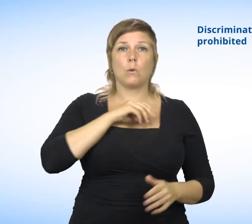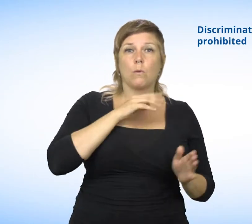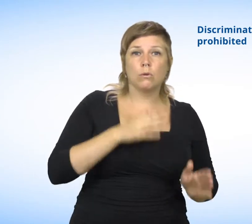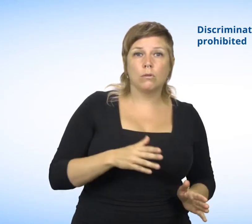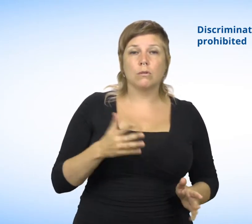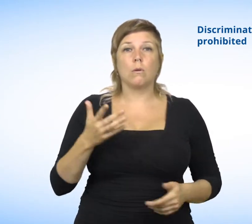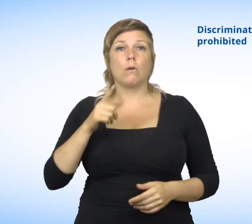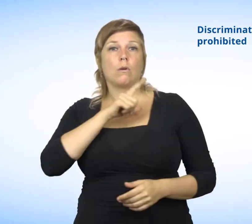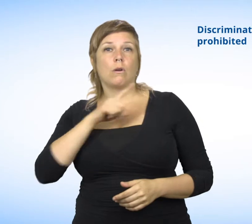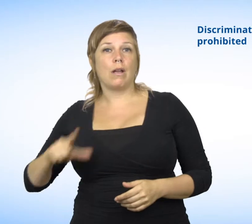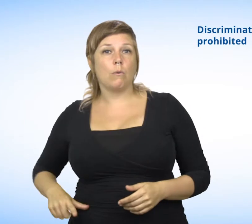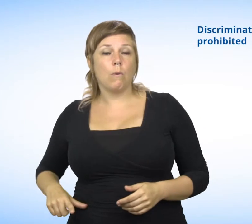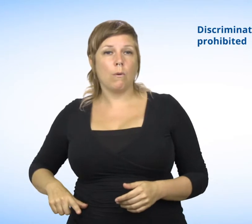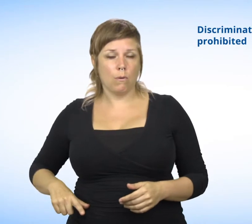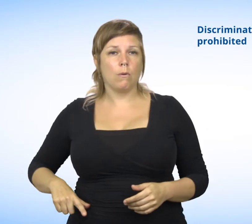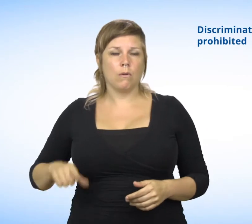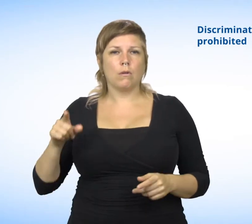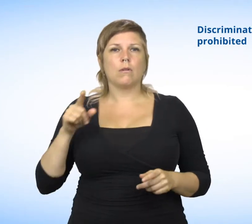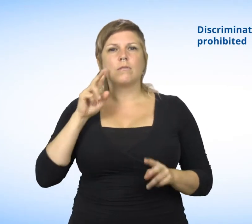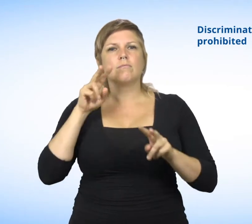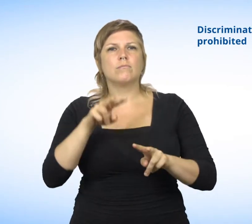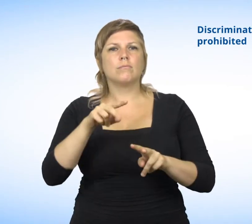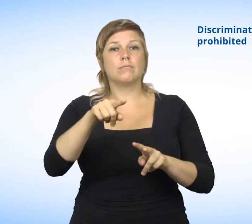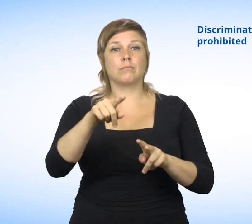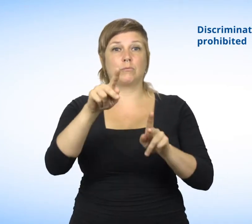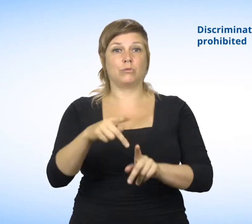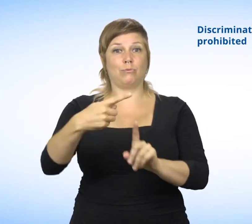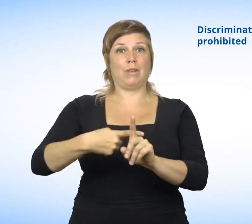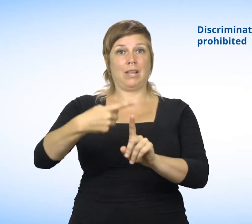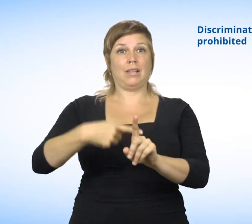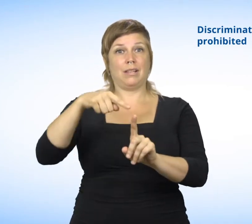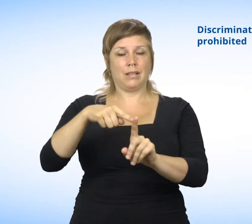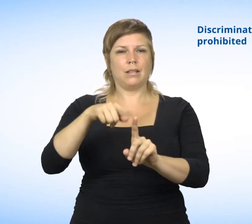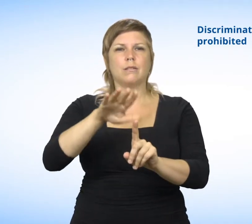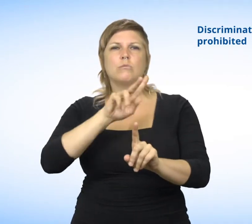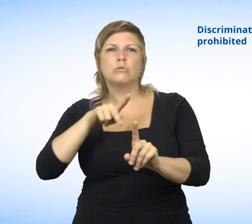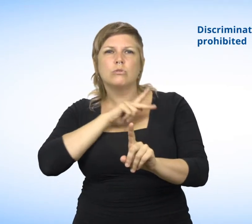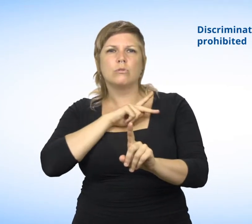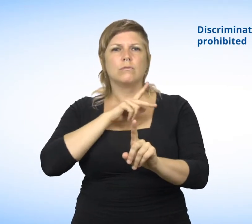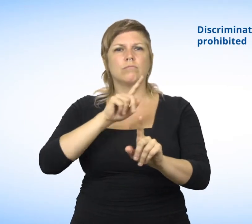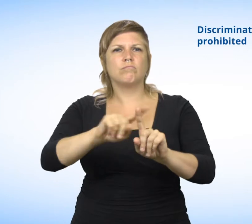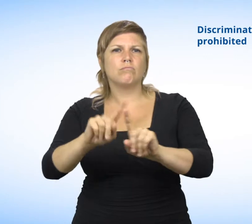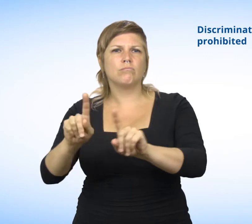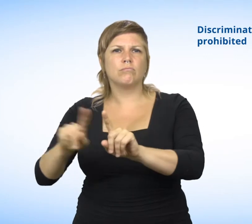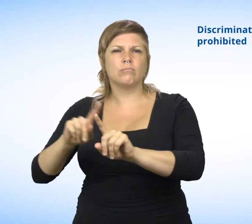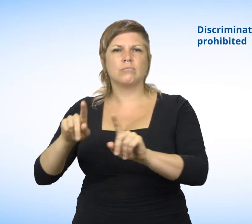It is prohibited for any owner or landlord to treat a tenant differently on account of a personal characteristic.